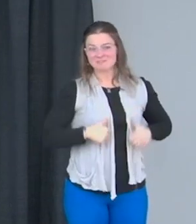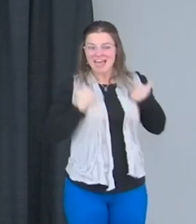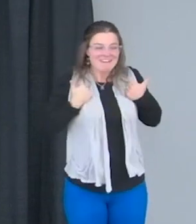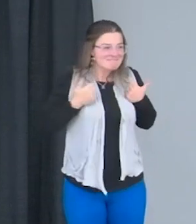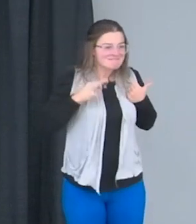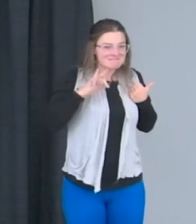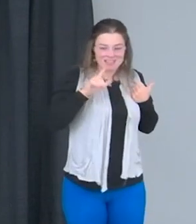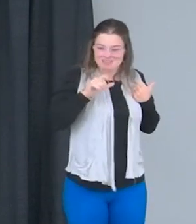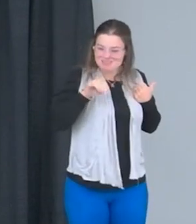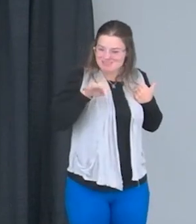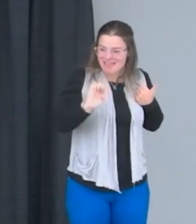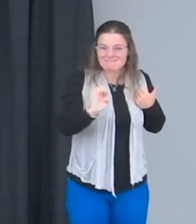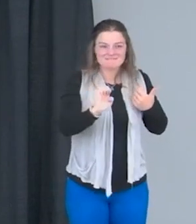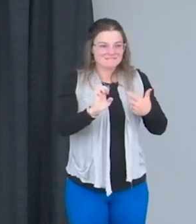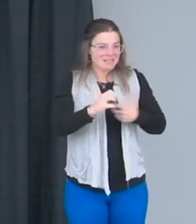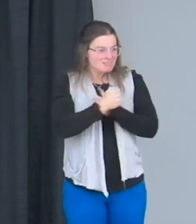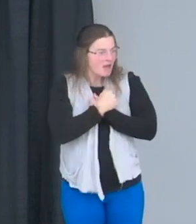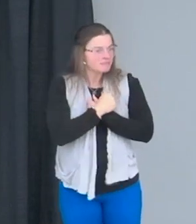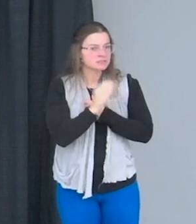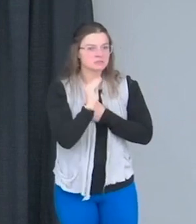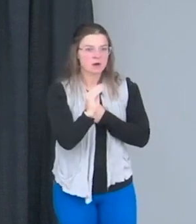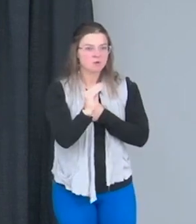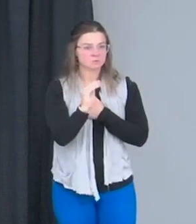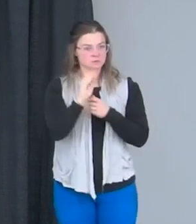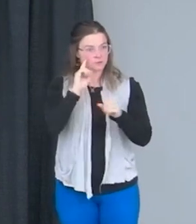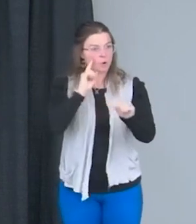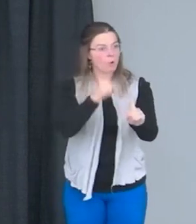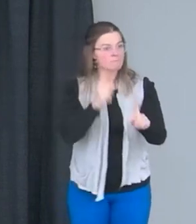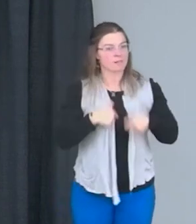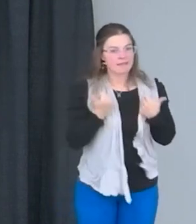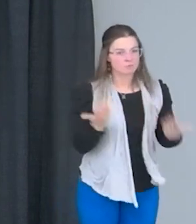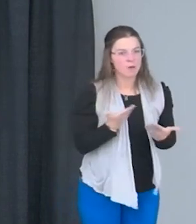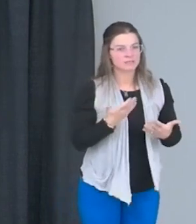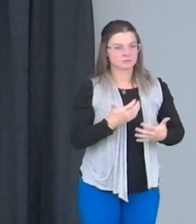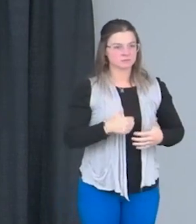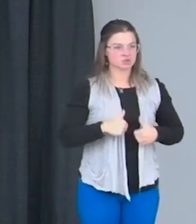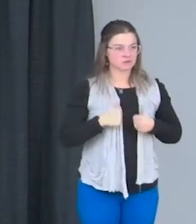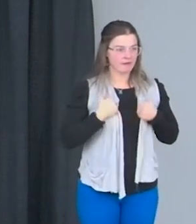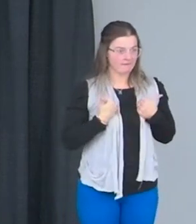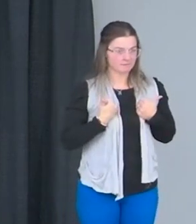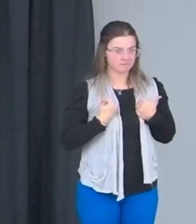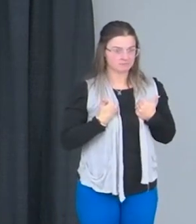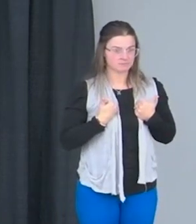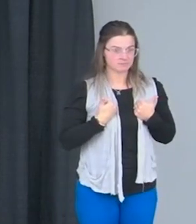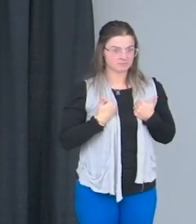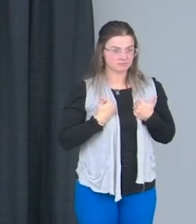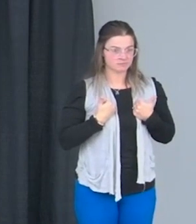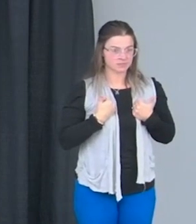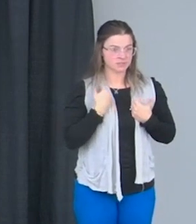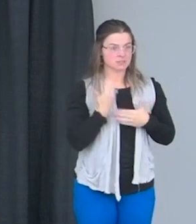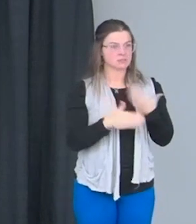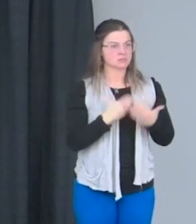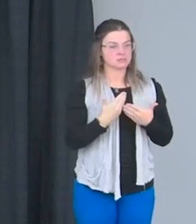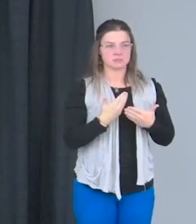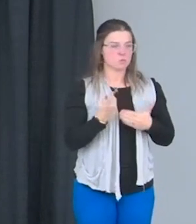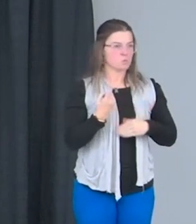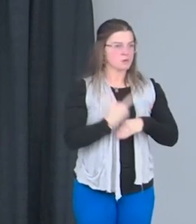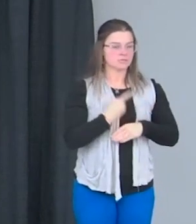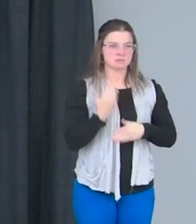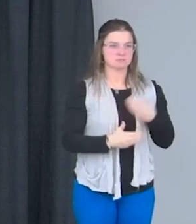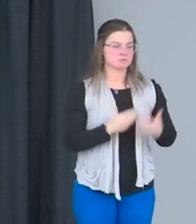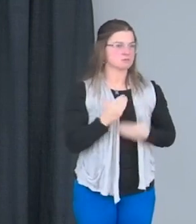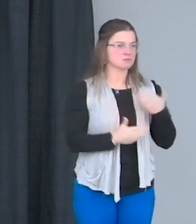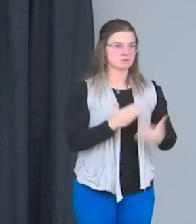It was all about survival. You were just trying to make it to the next day. And if I had my